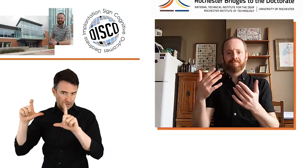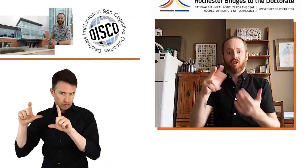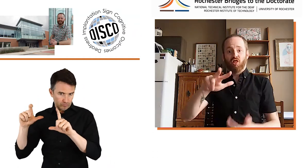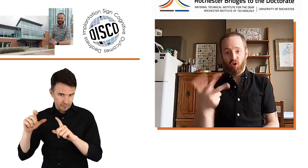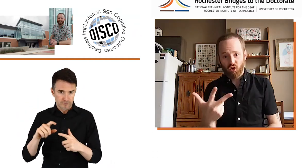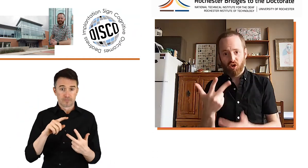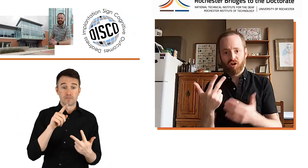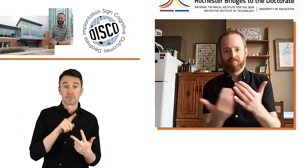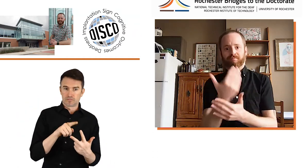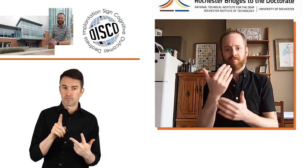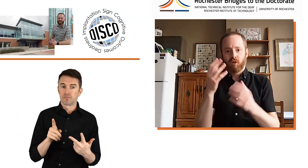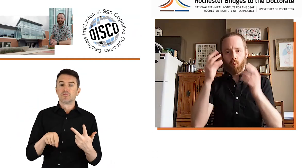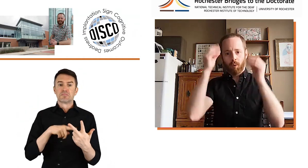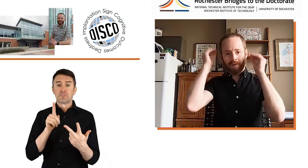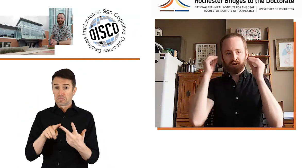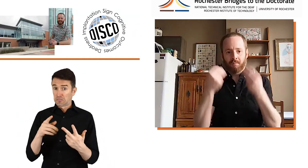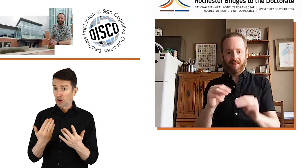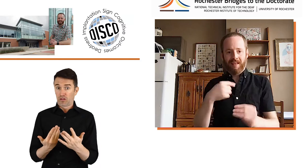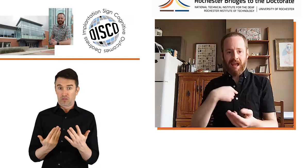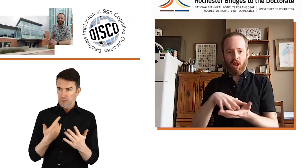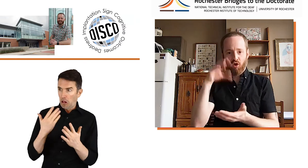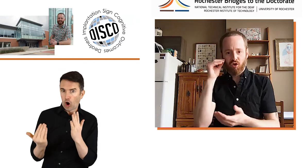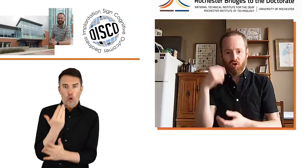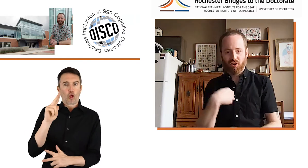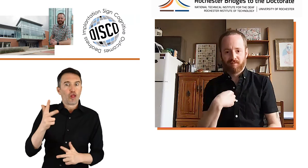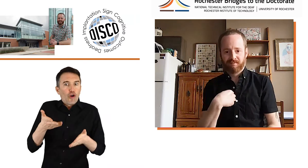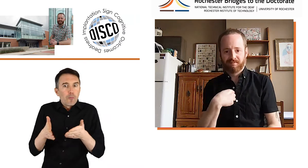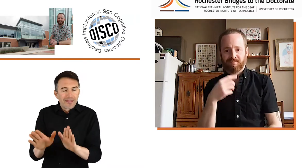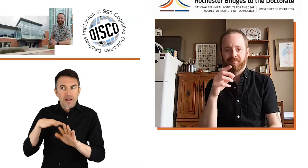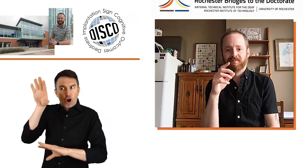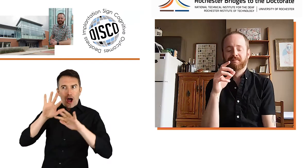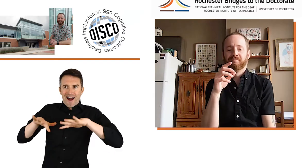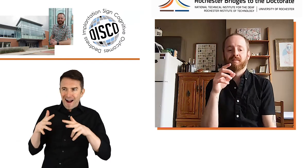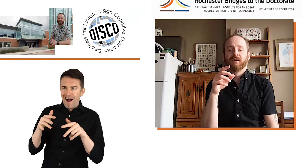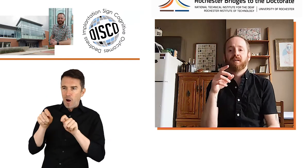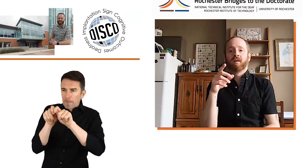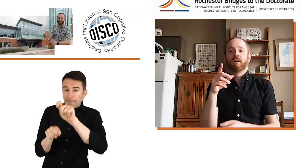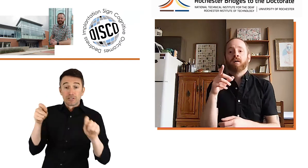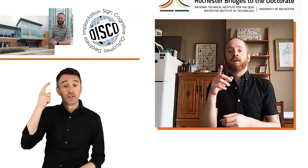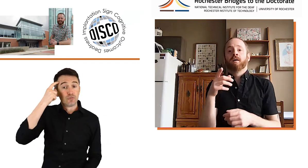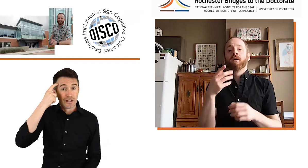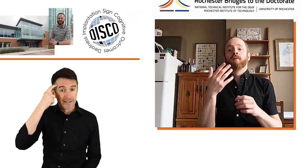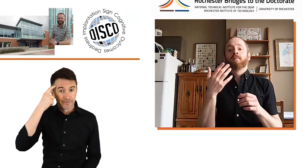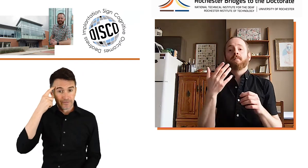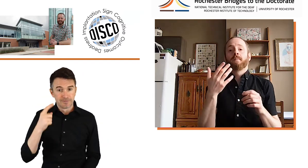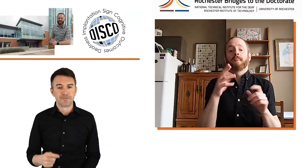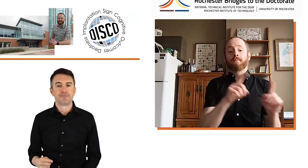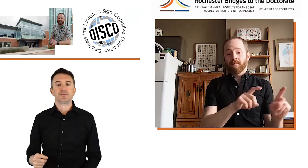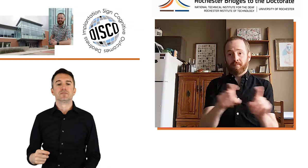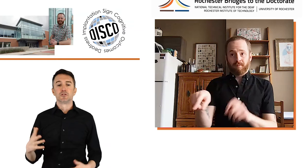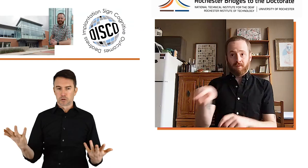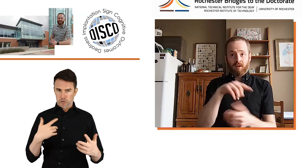this is the third neuroimaging method that I've used, that I've learned to use.